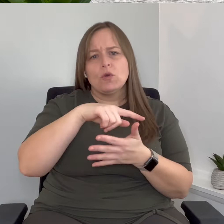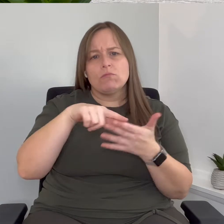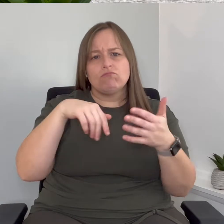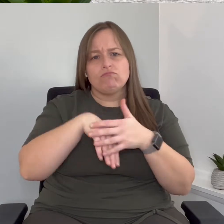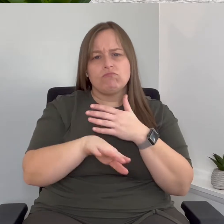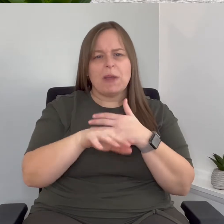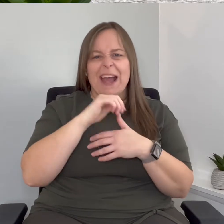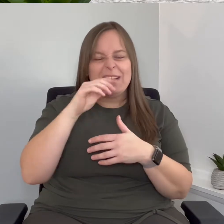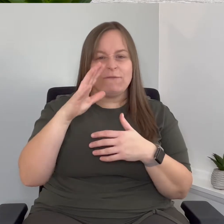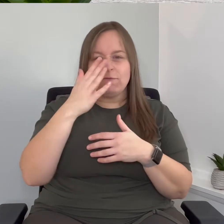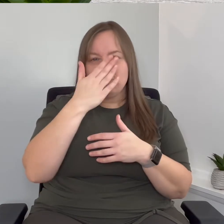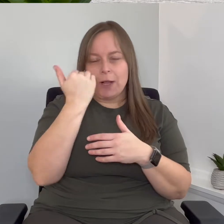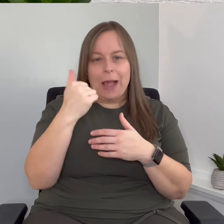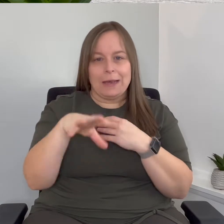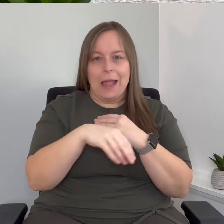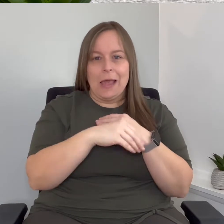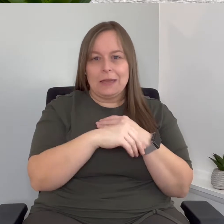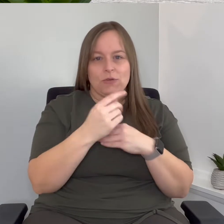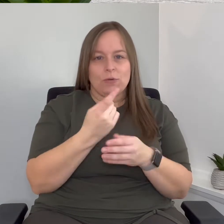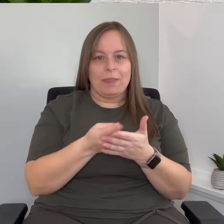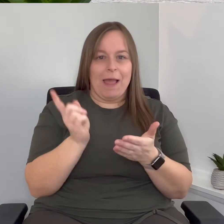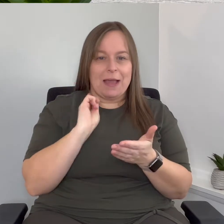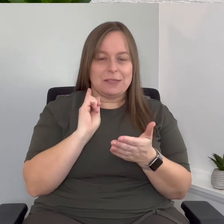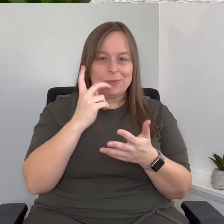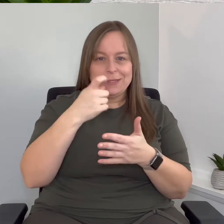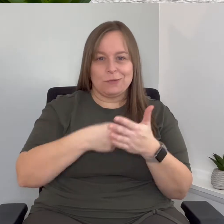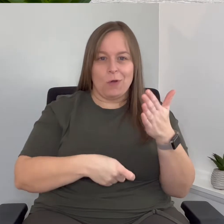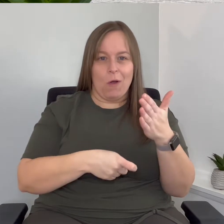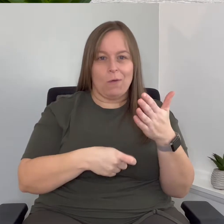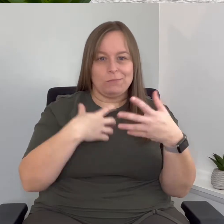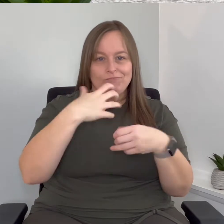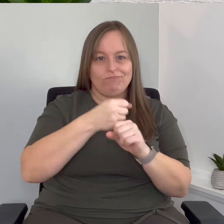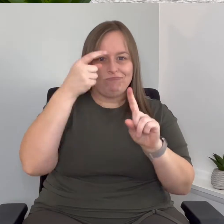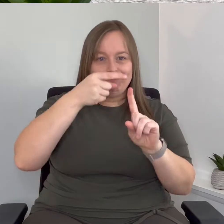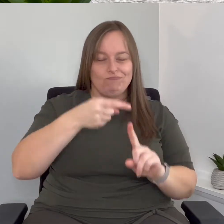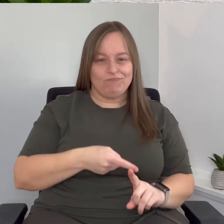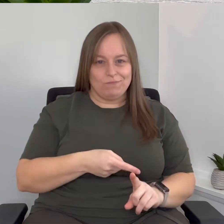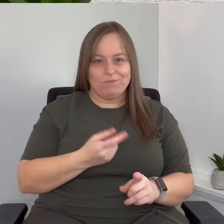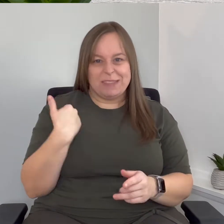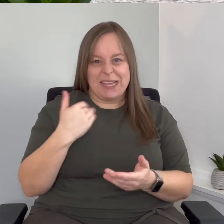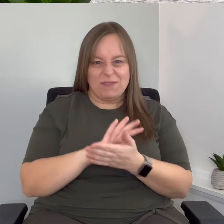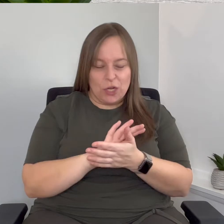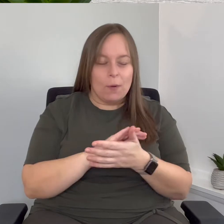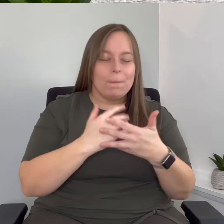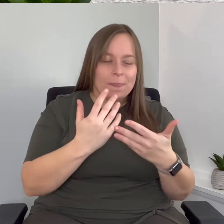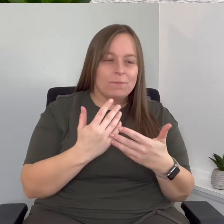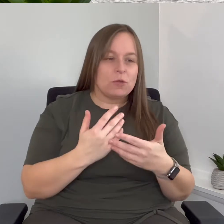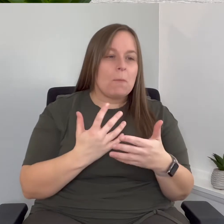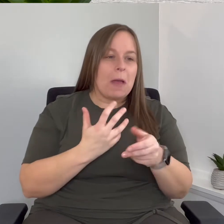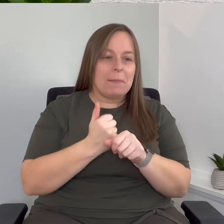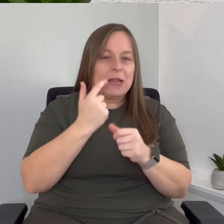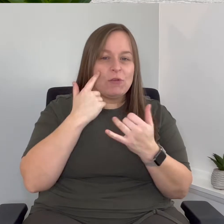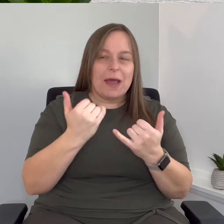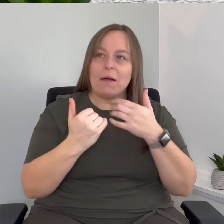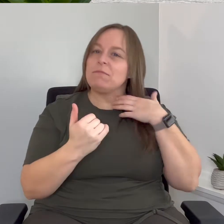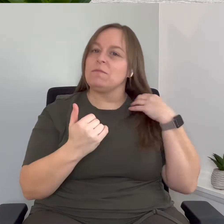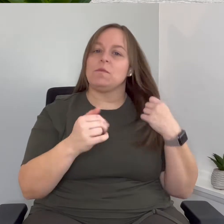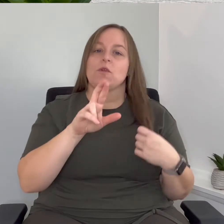going into it but I just didn't figure it into the cost when I did the last video the retail